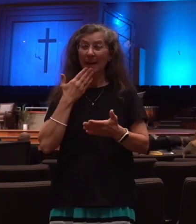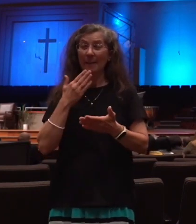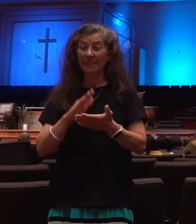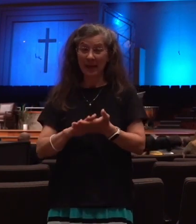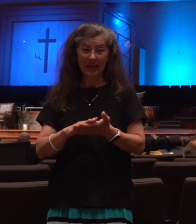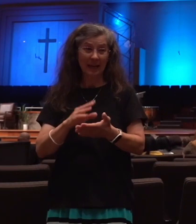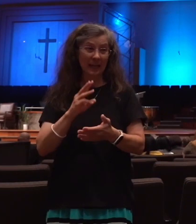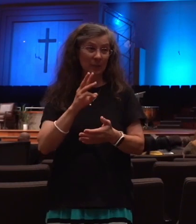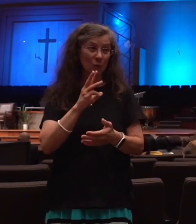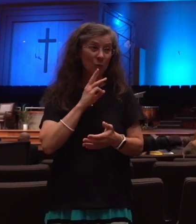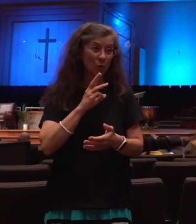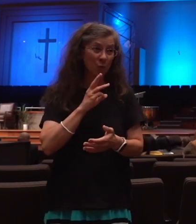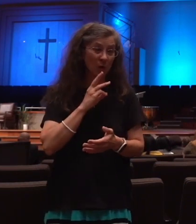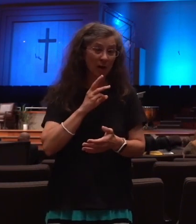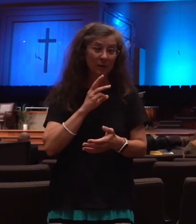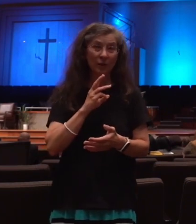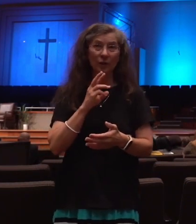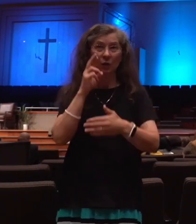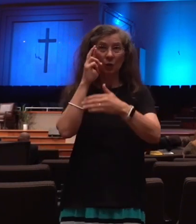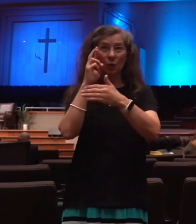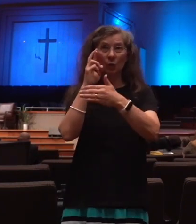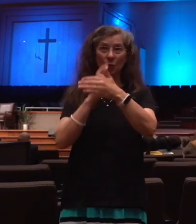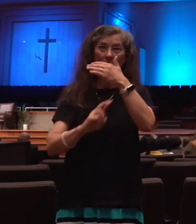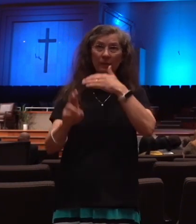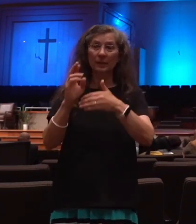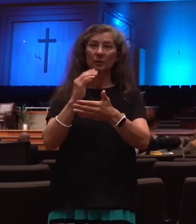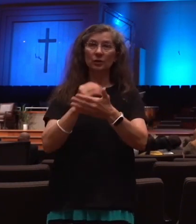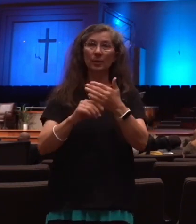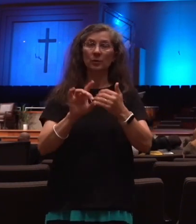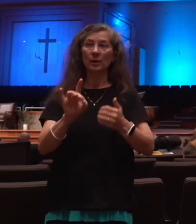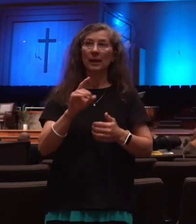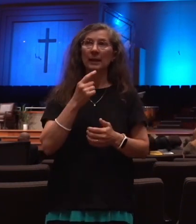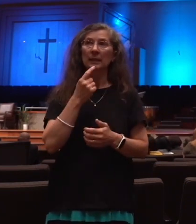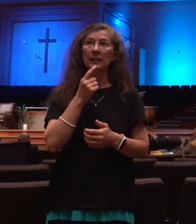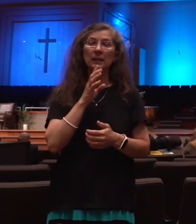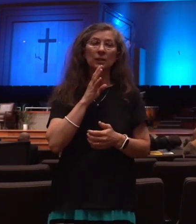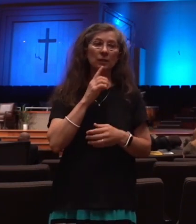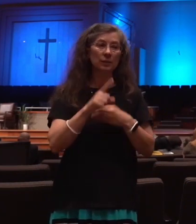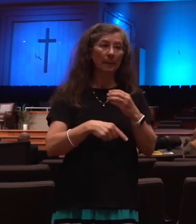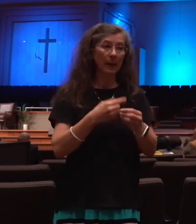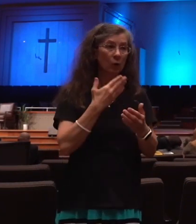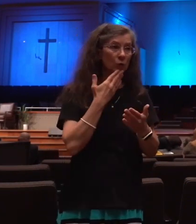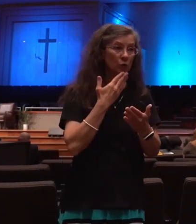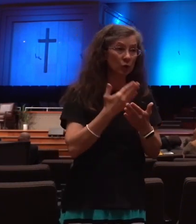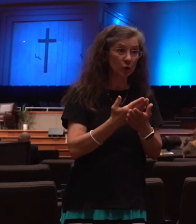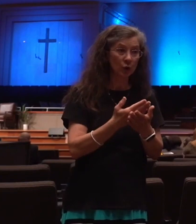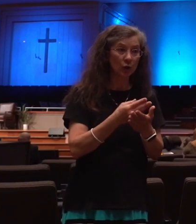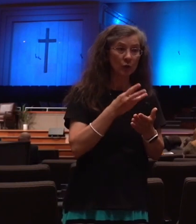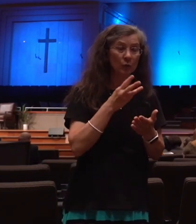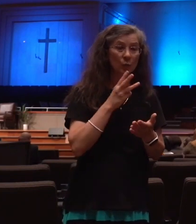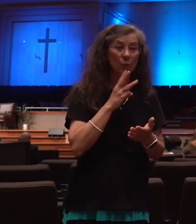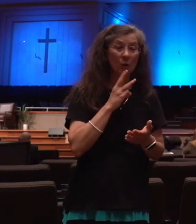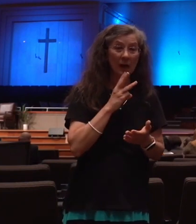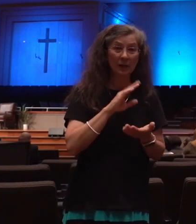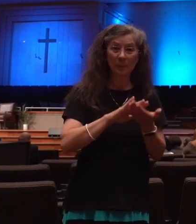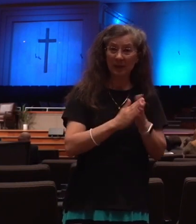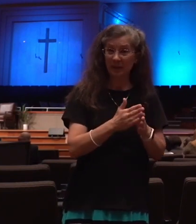Revelation 8, verses 10 through 11, it talks about fresh water supplies poisoned. And many men will die by